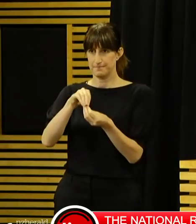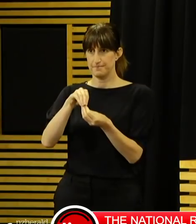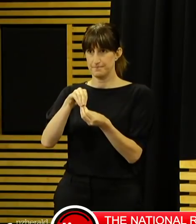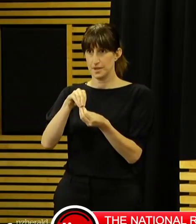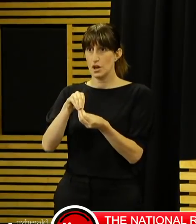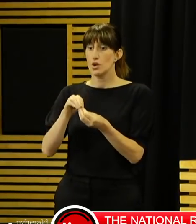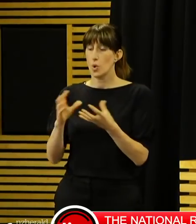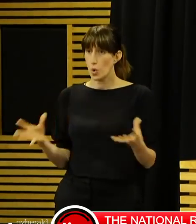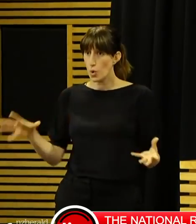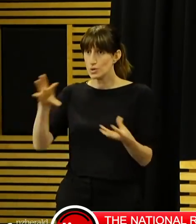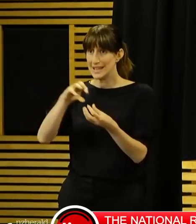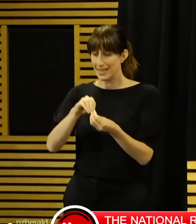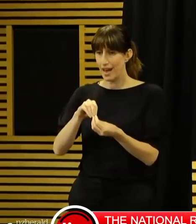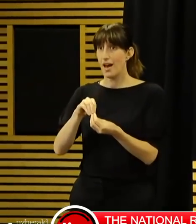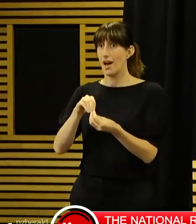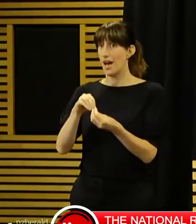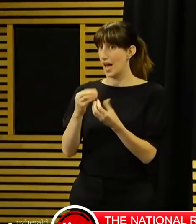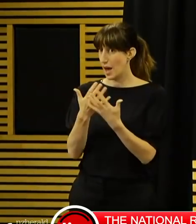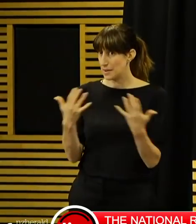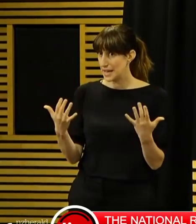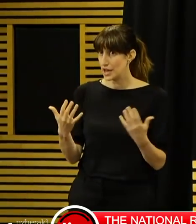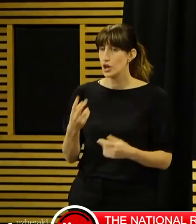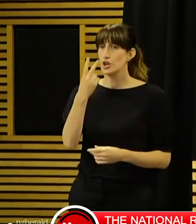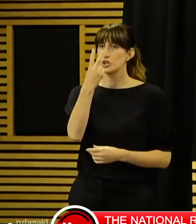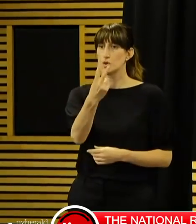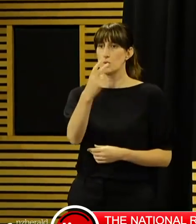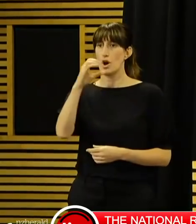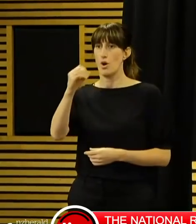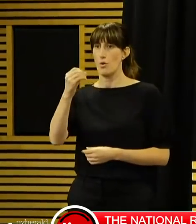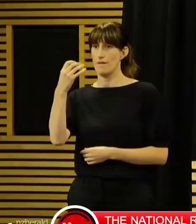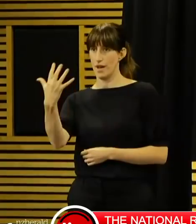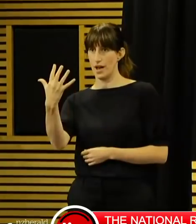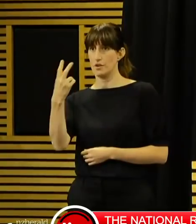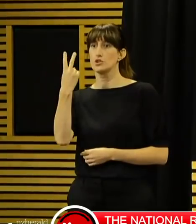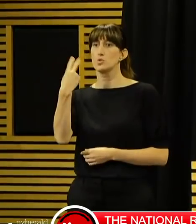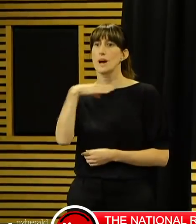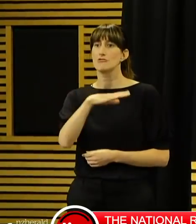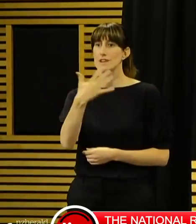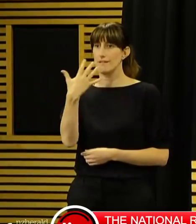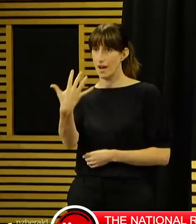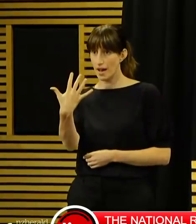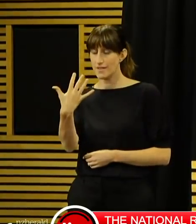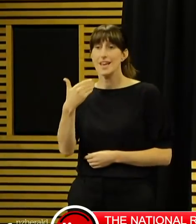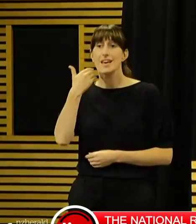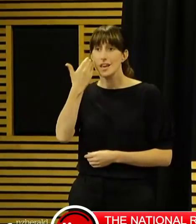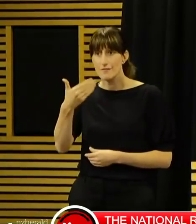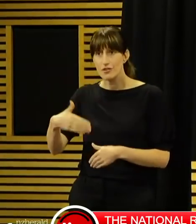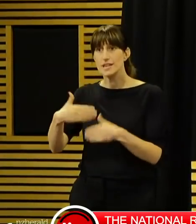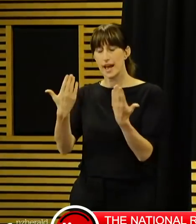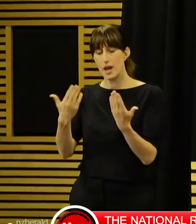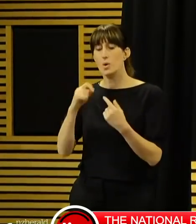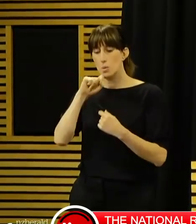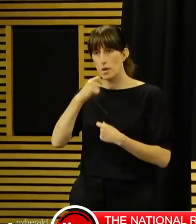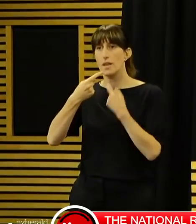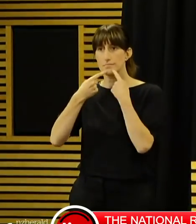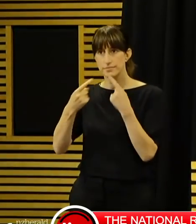confirmed and probable cases in New Zealand to date is 205, and we will continue each day to report that